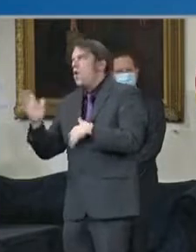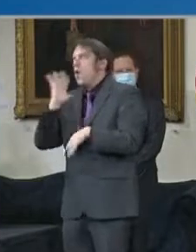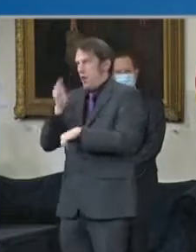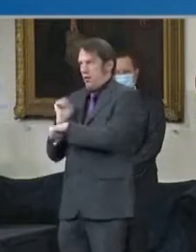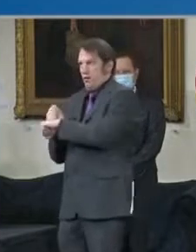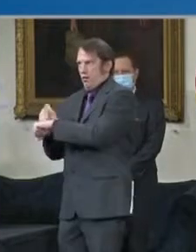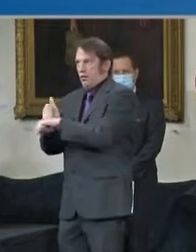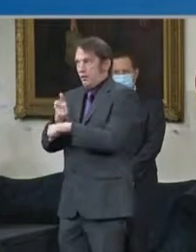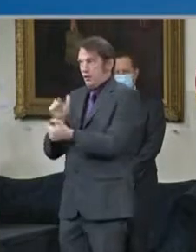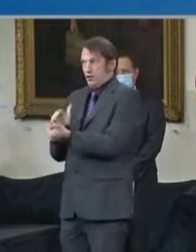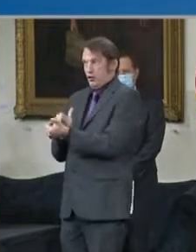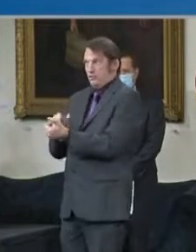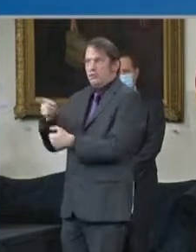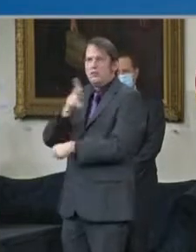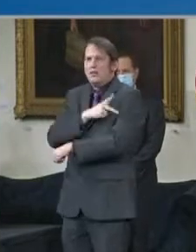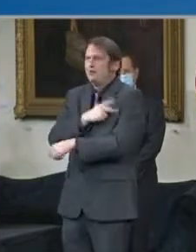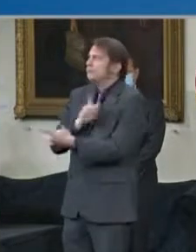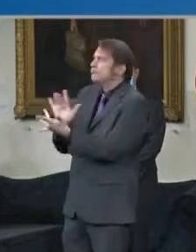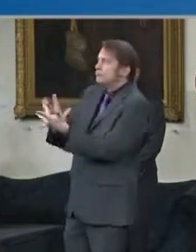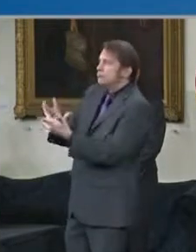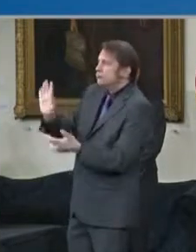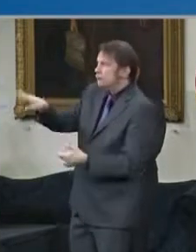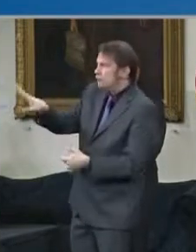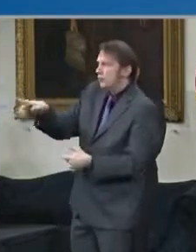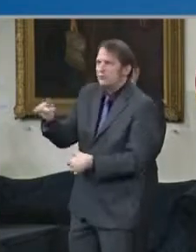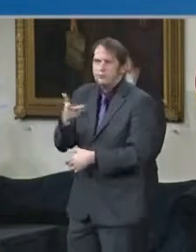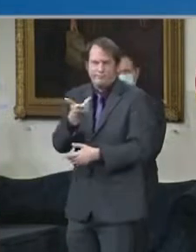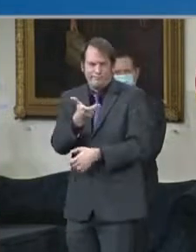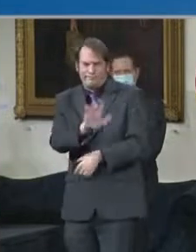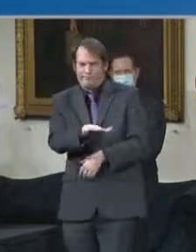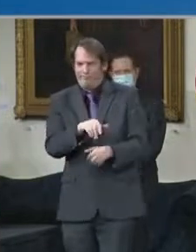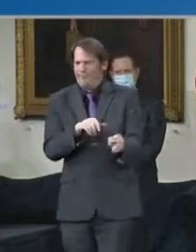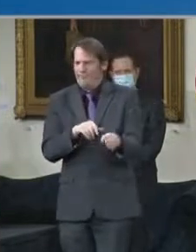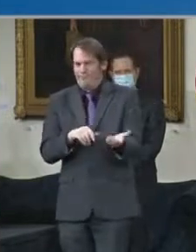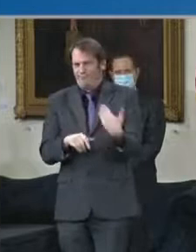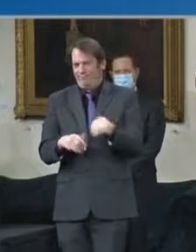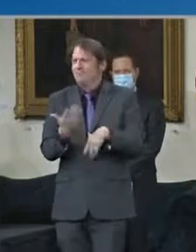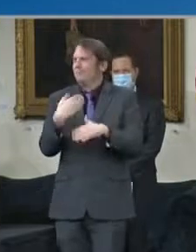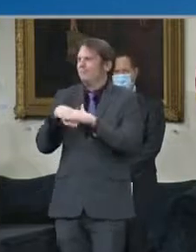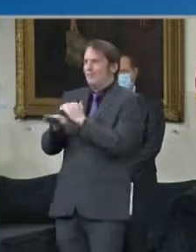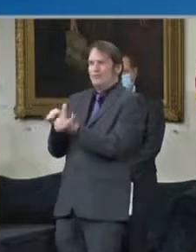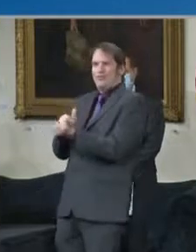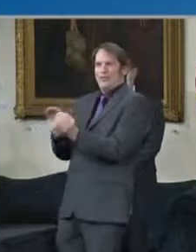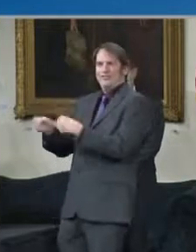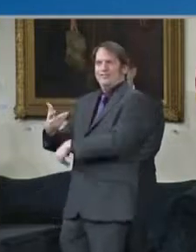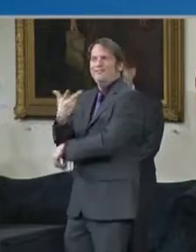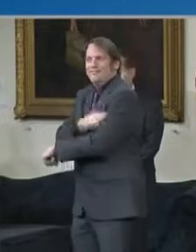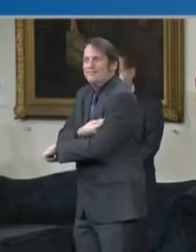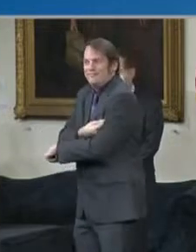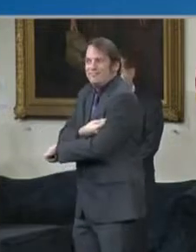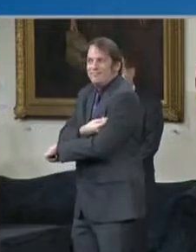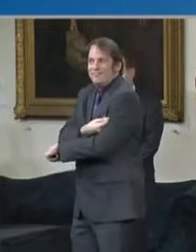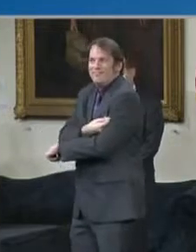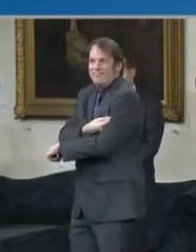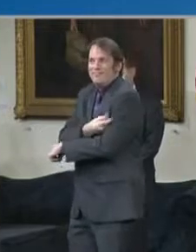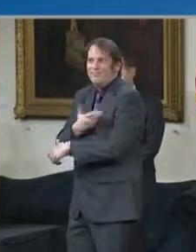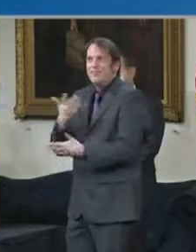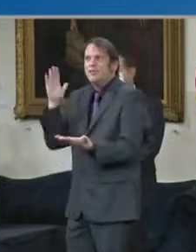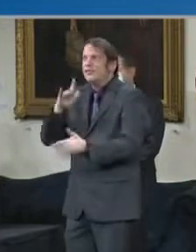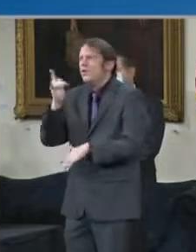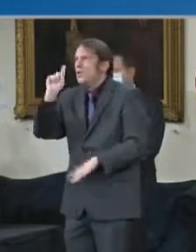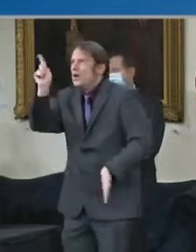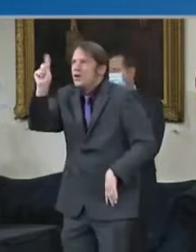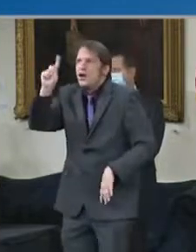to schedule vaccine appointments, which will minimize technological and access barriers and reach